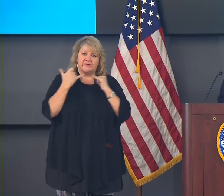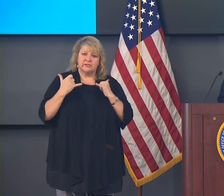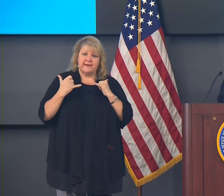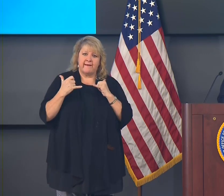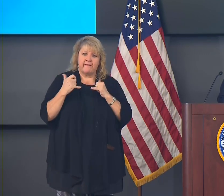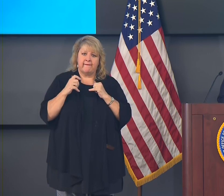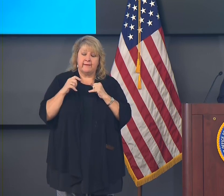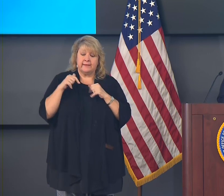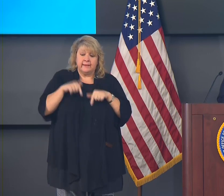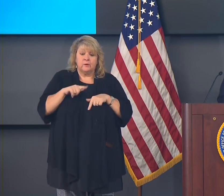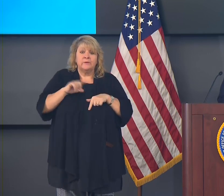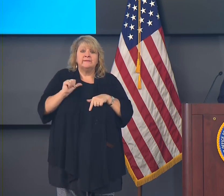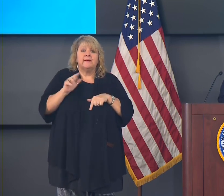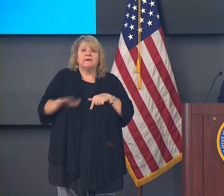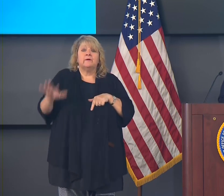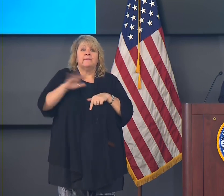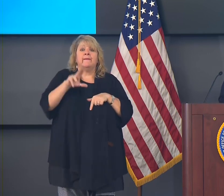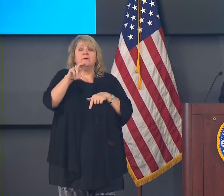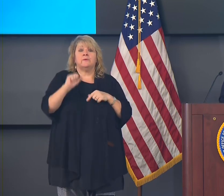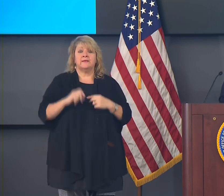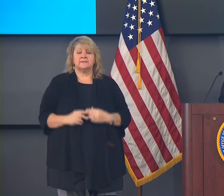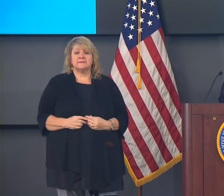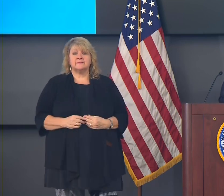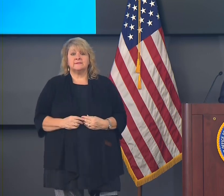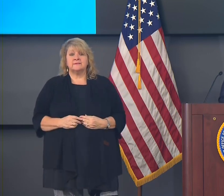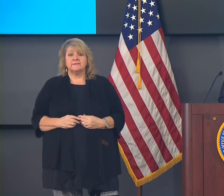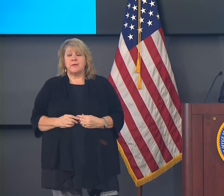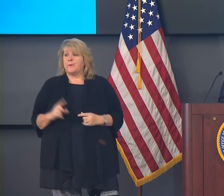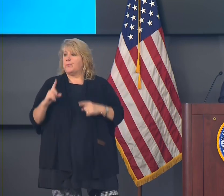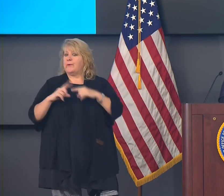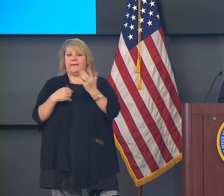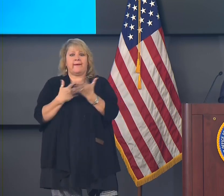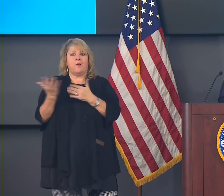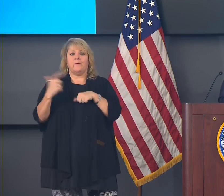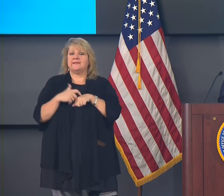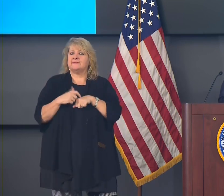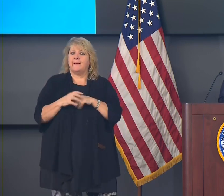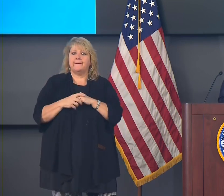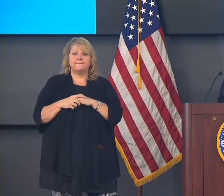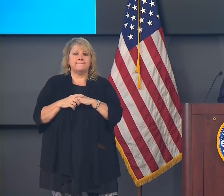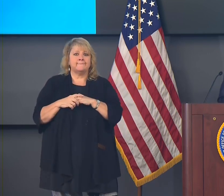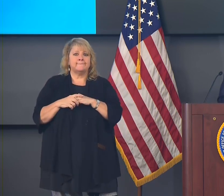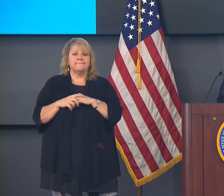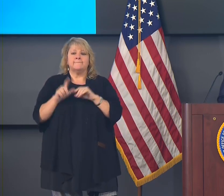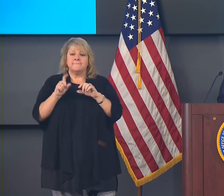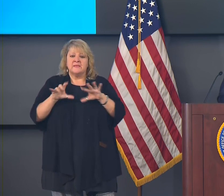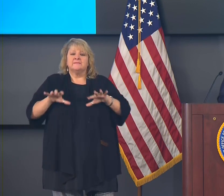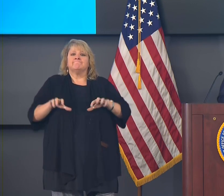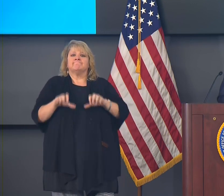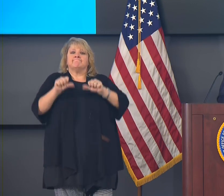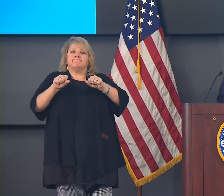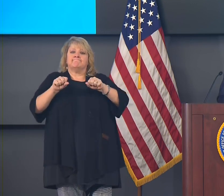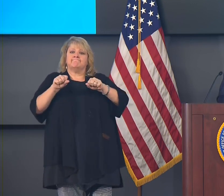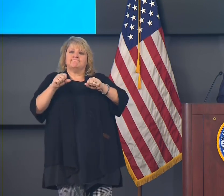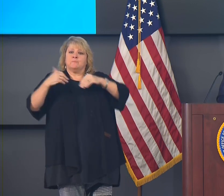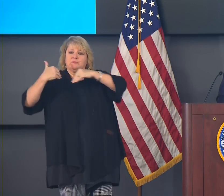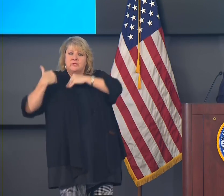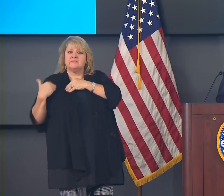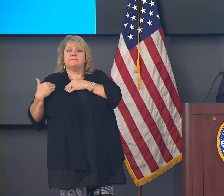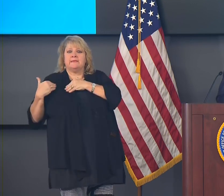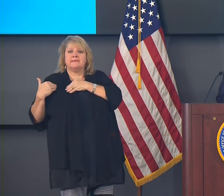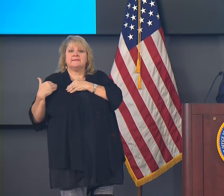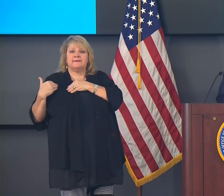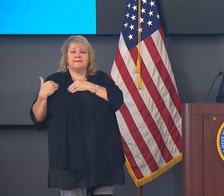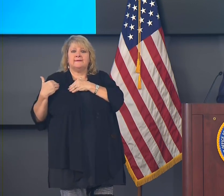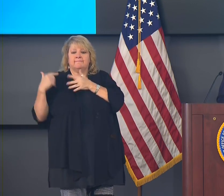a moment to waste. Everybody has to do their part. And if we do, and I'm sure that we will,